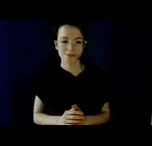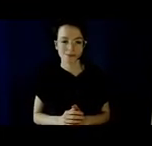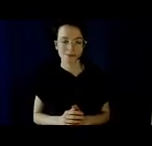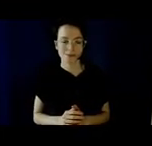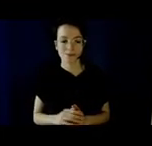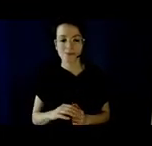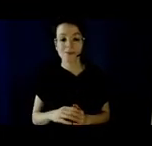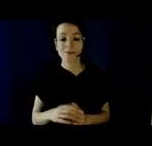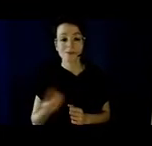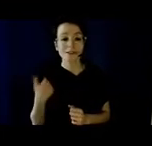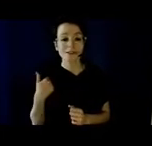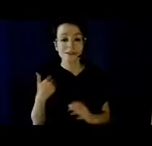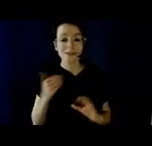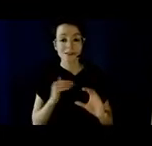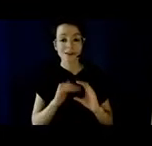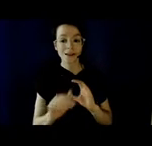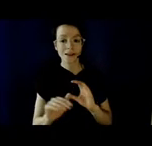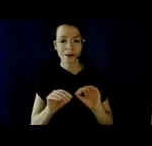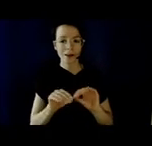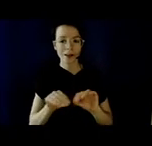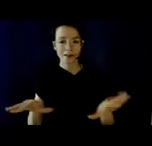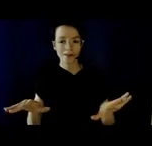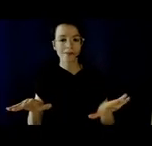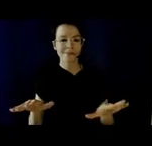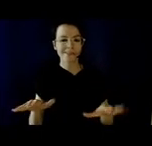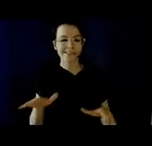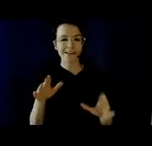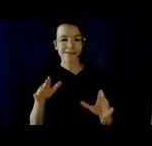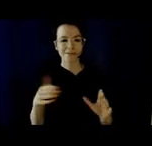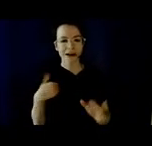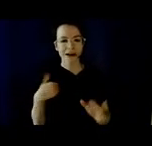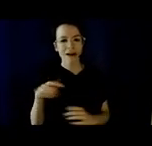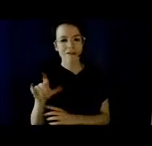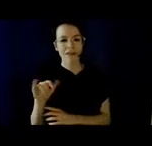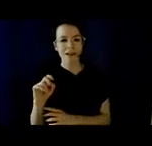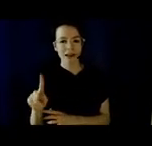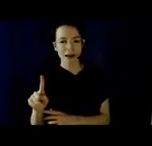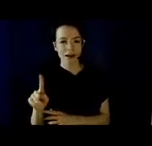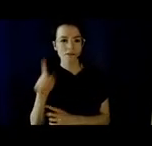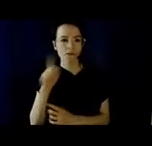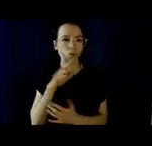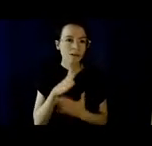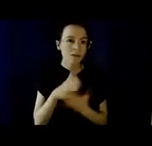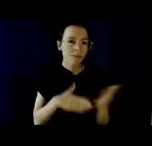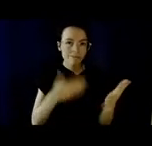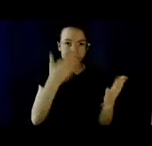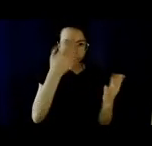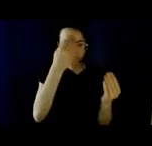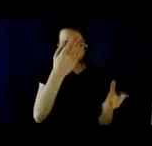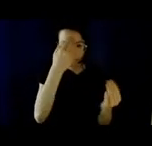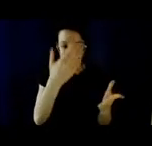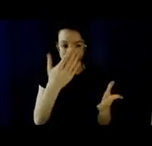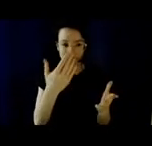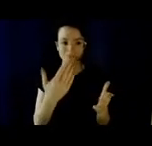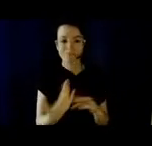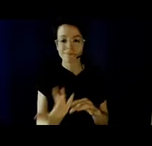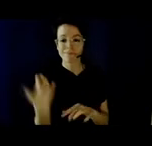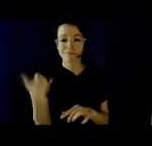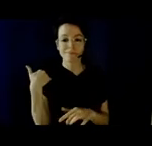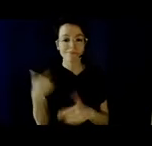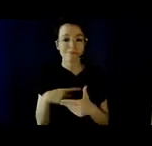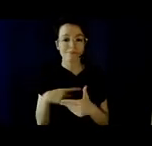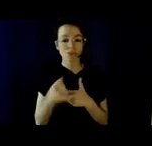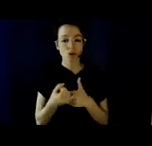links to some resources that we produced from a project that focused on looking at